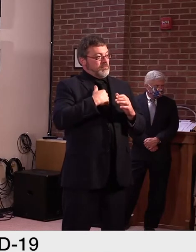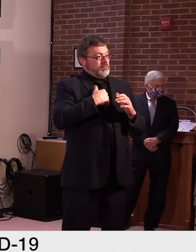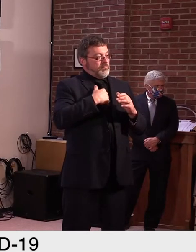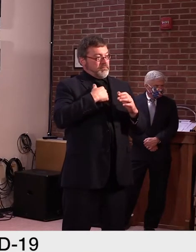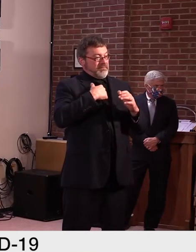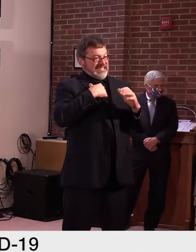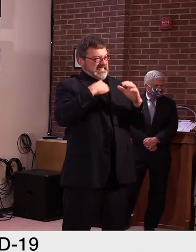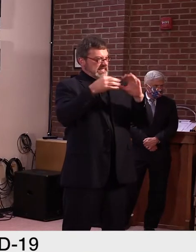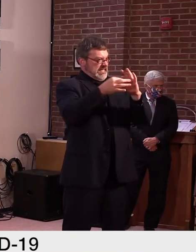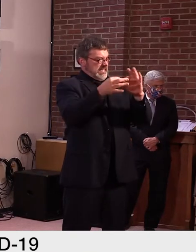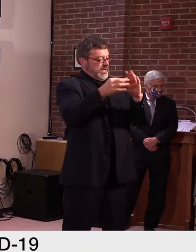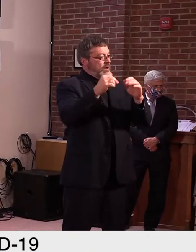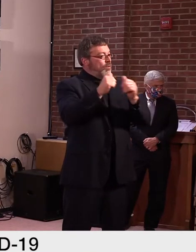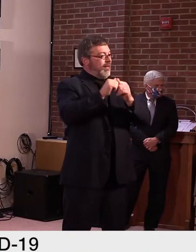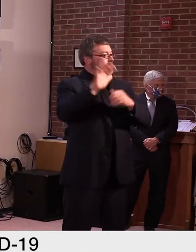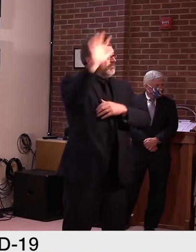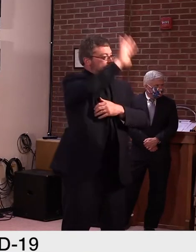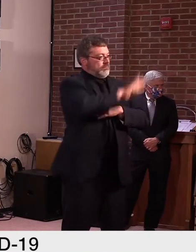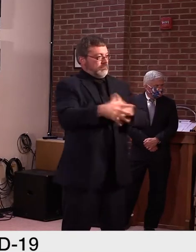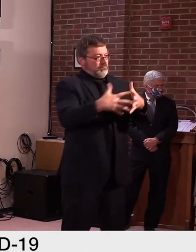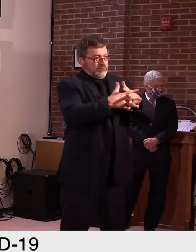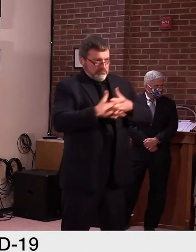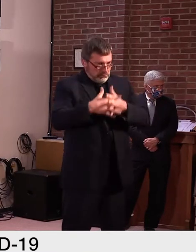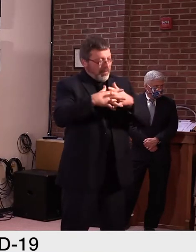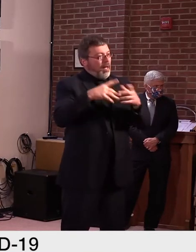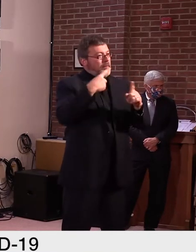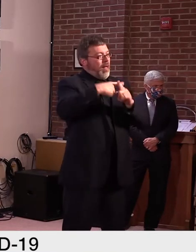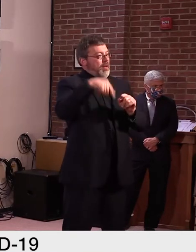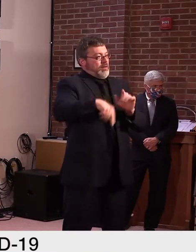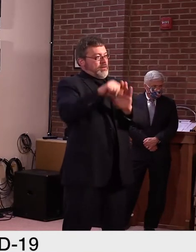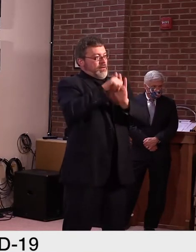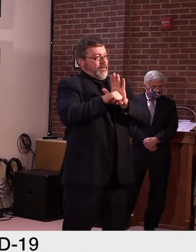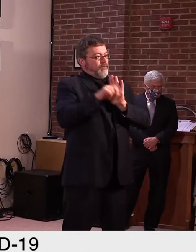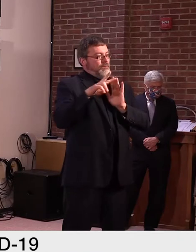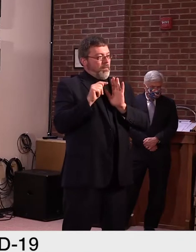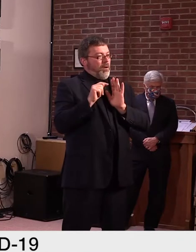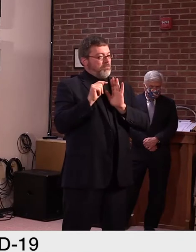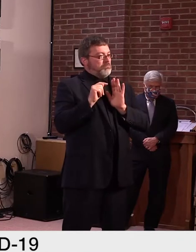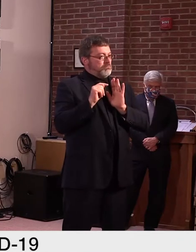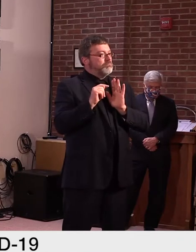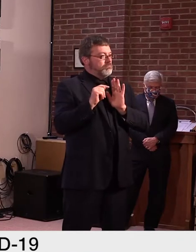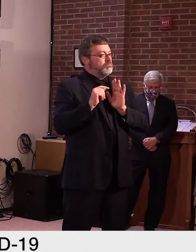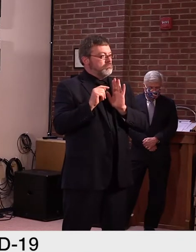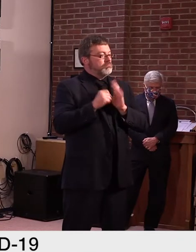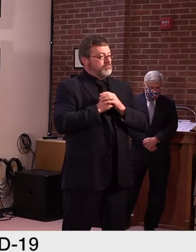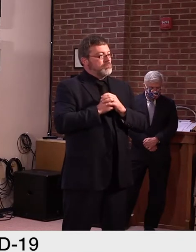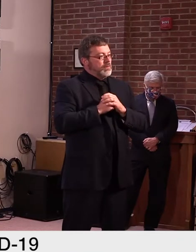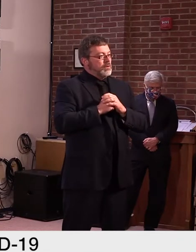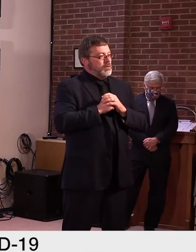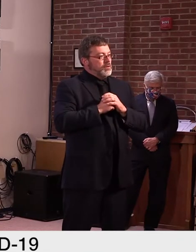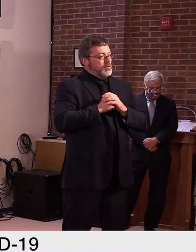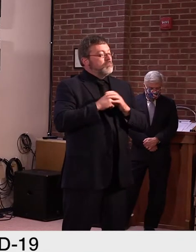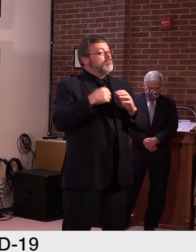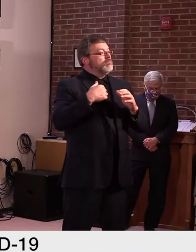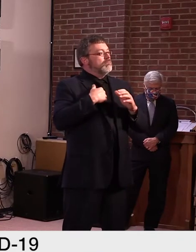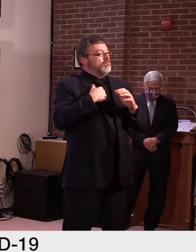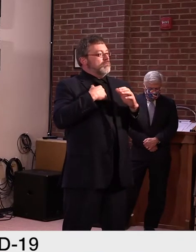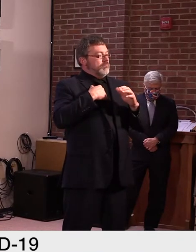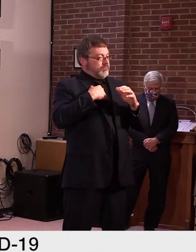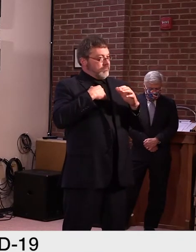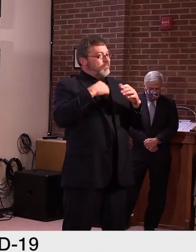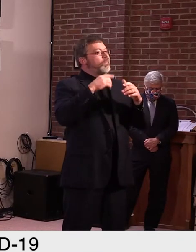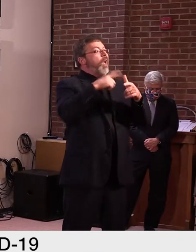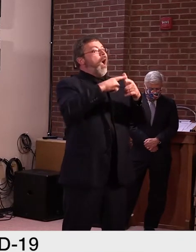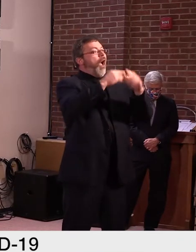last couple of weeks, and then turn to Vermont specific data, before giving a K through 12 and higher education update,